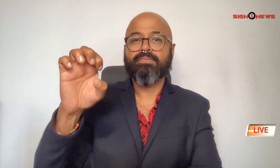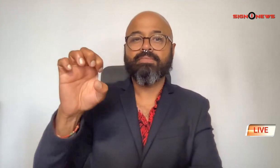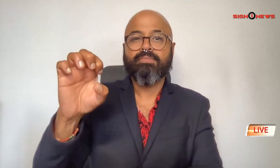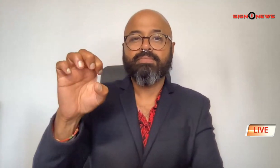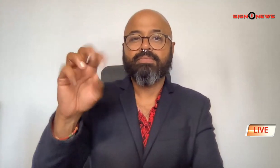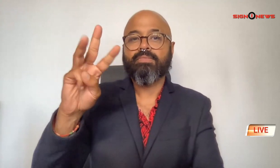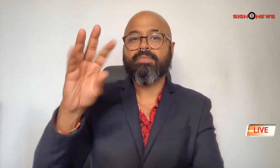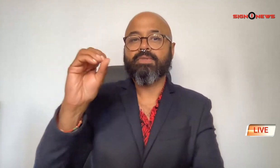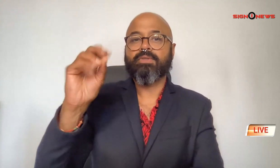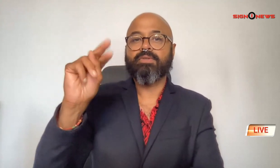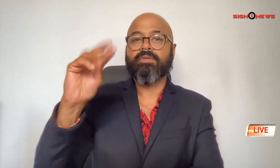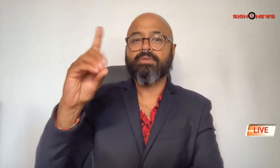south dakota